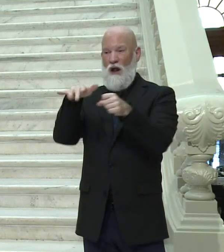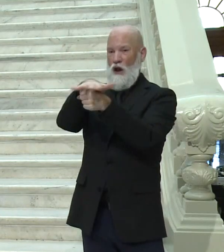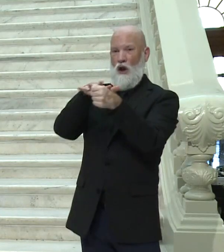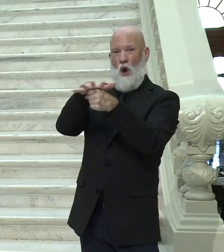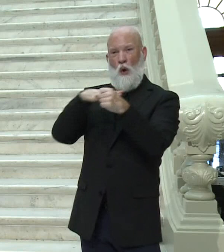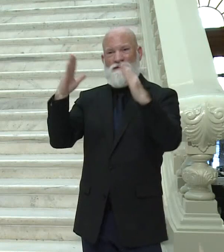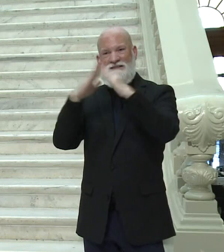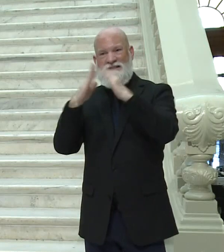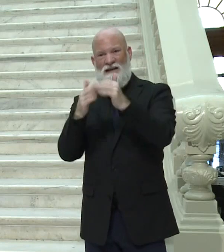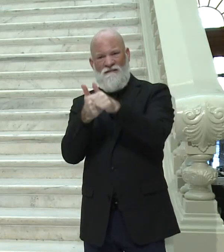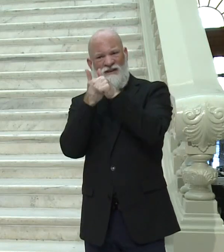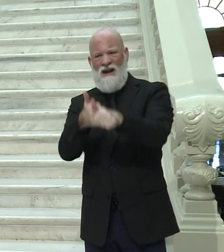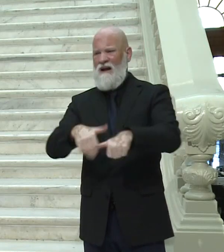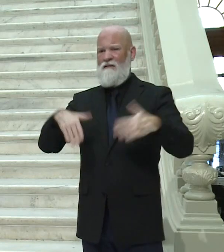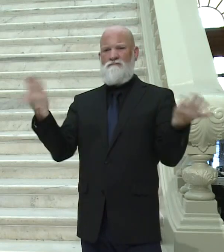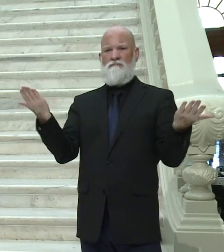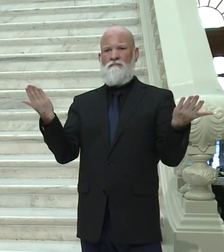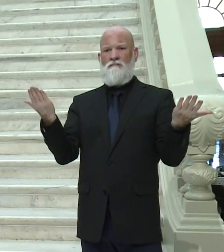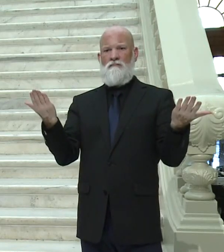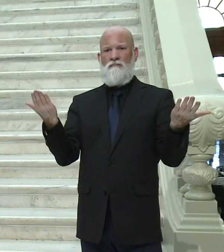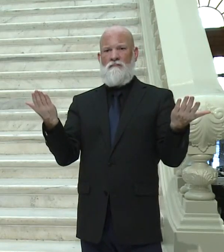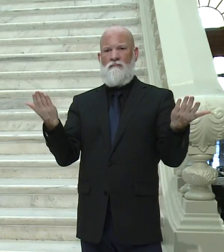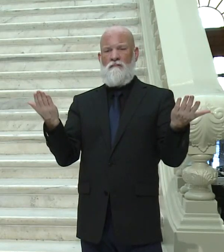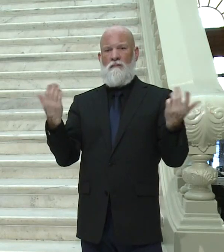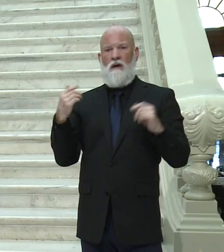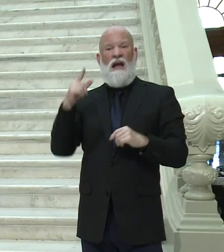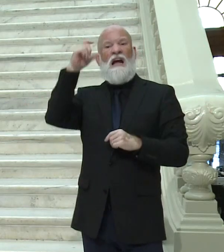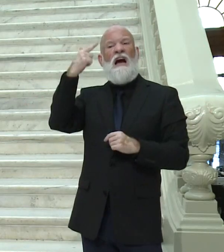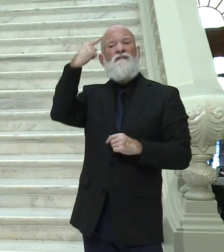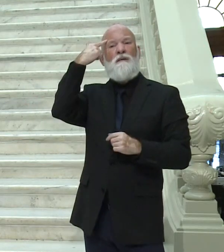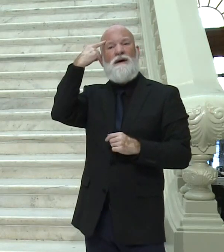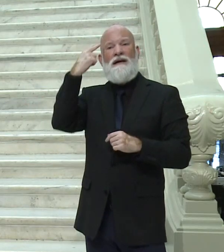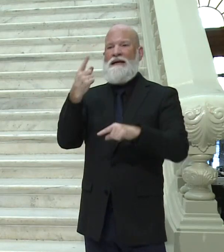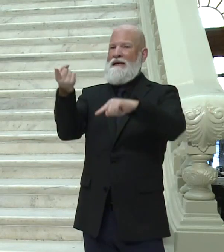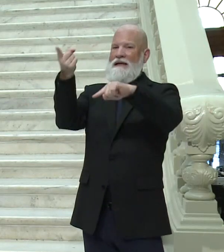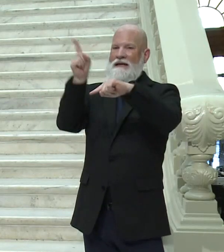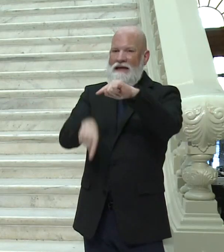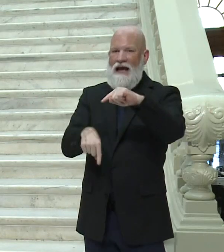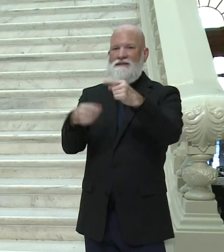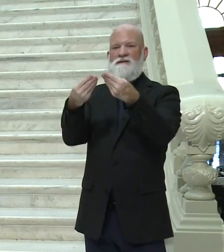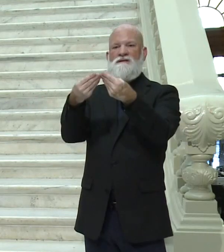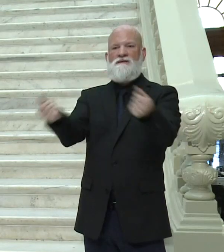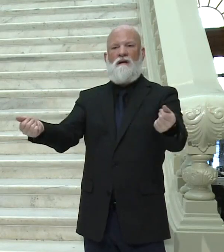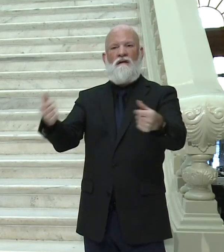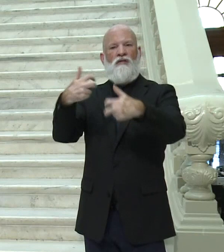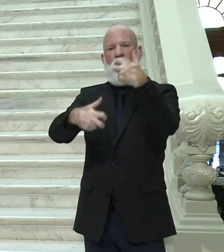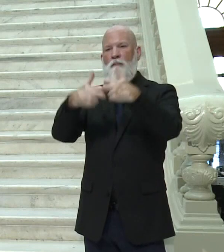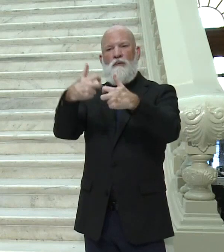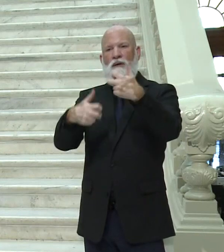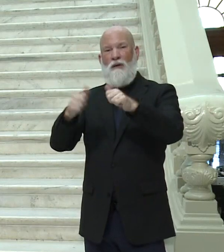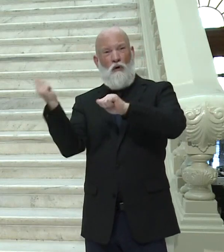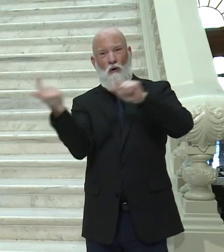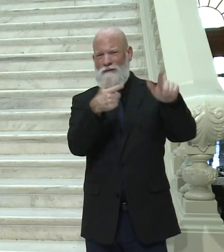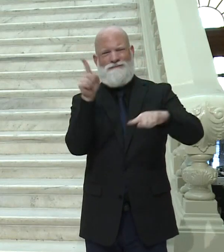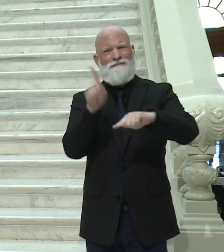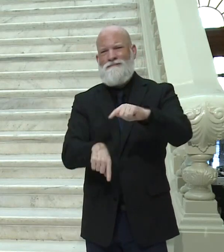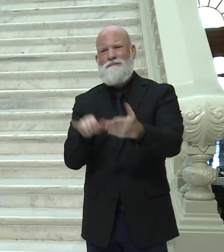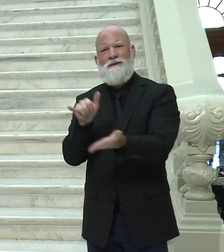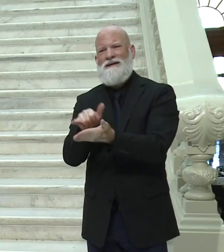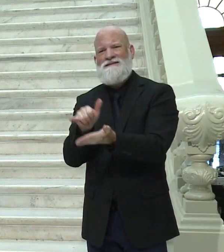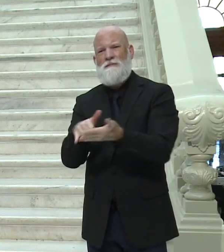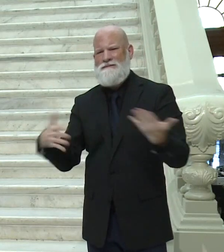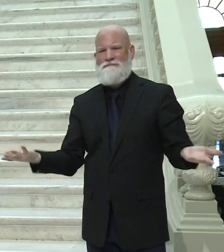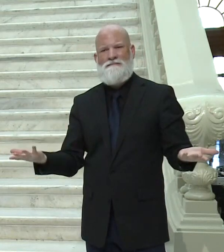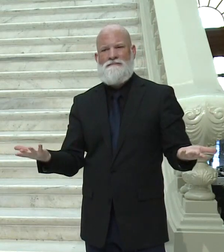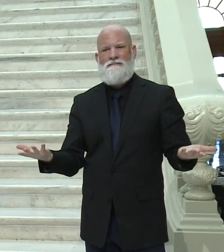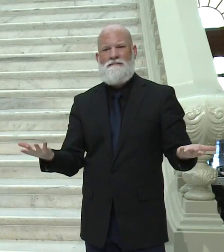people, you know, government is not going to be the answer to all people's problems. You know, I have grave concern about